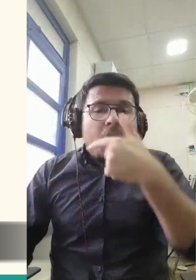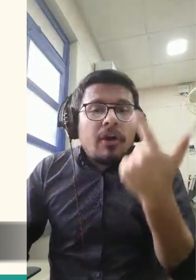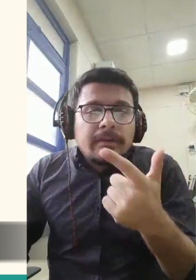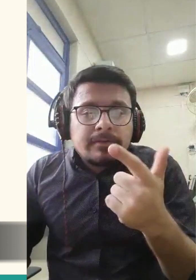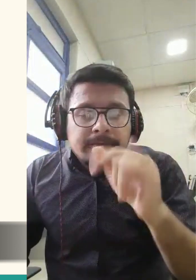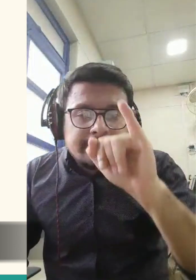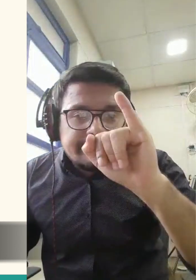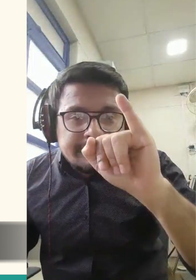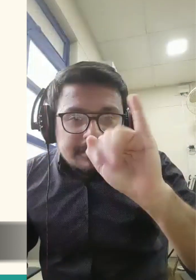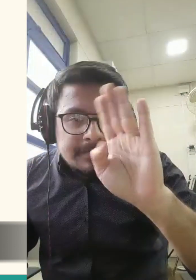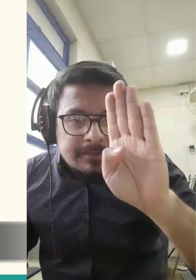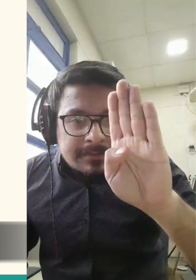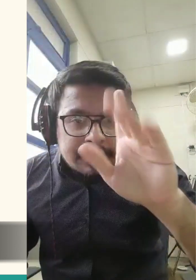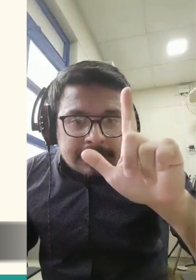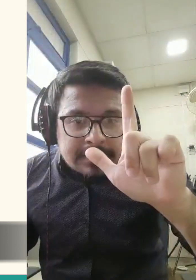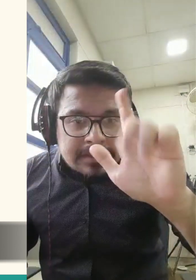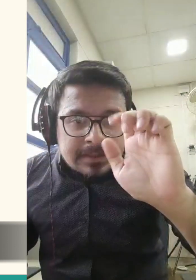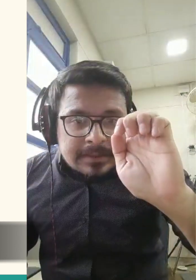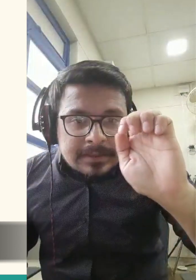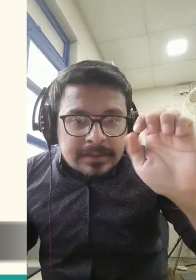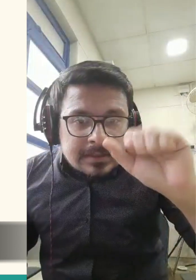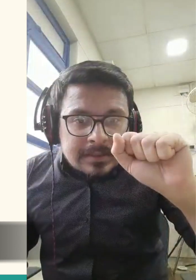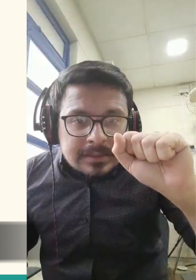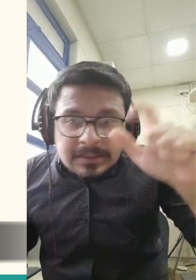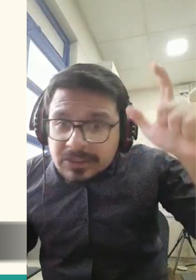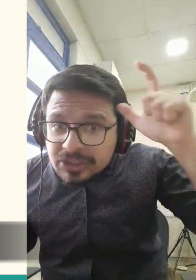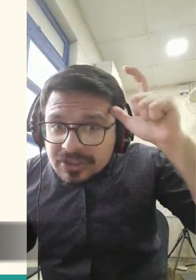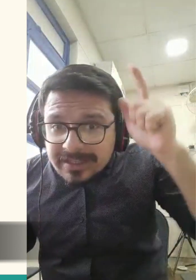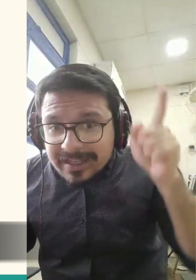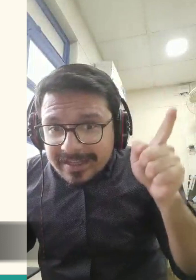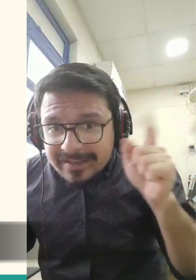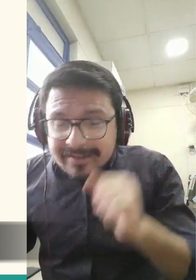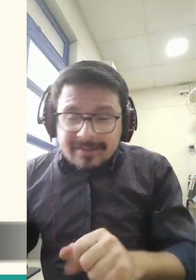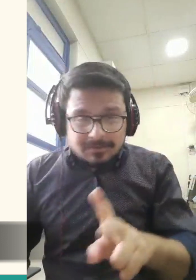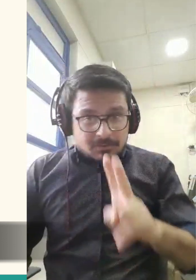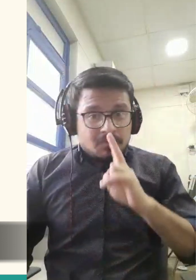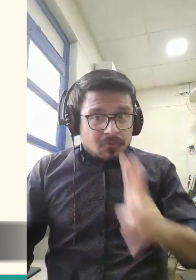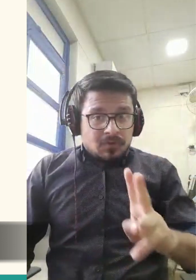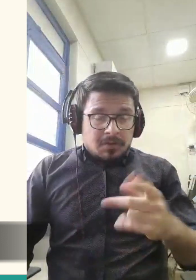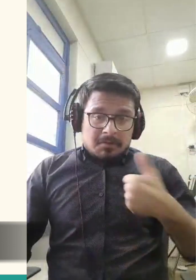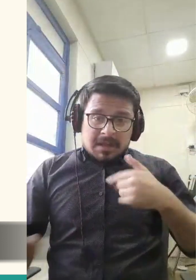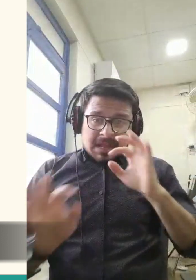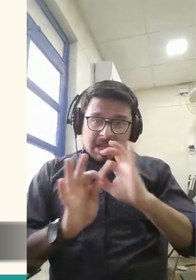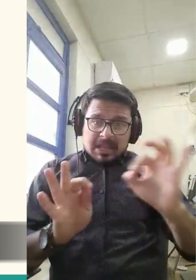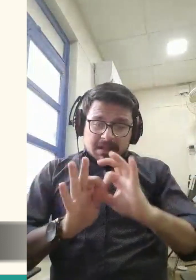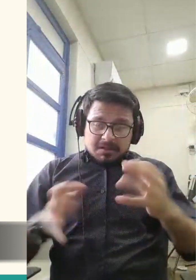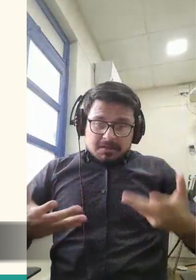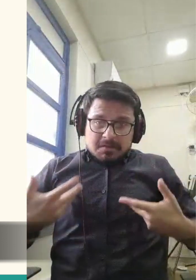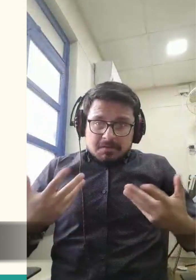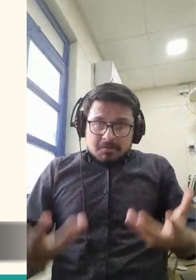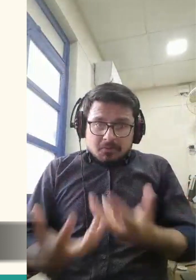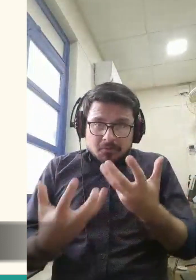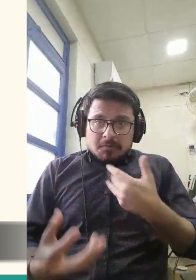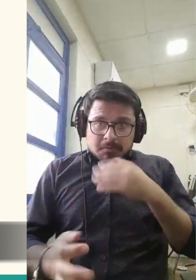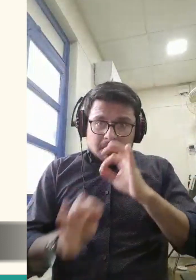But one jinns did not, and his name was Iblis, or the devil.